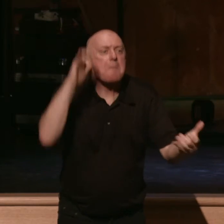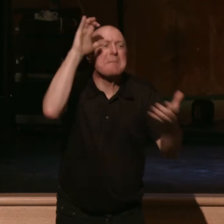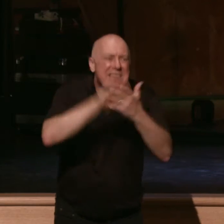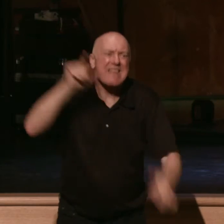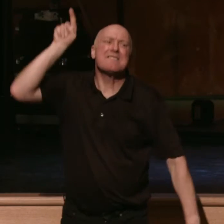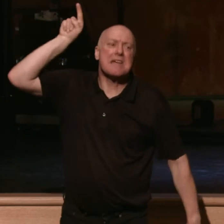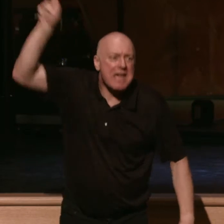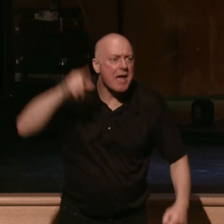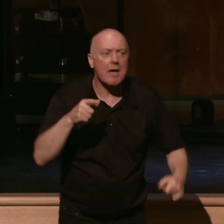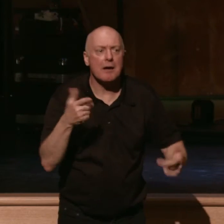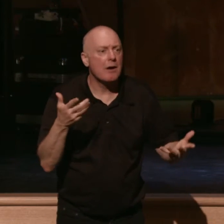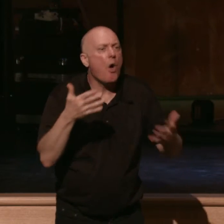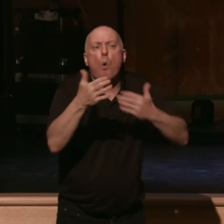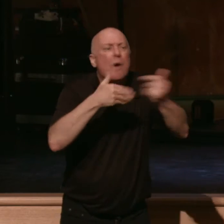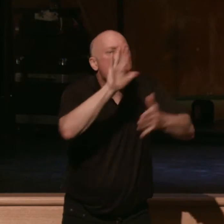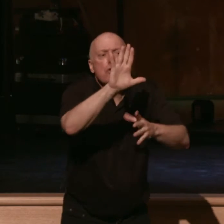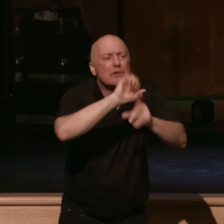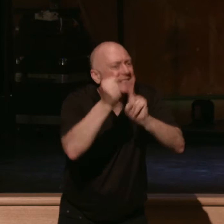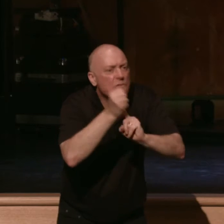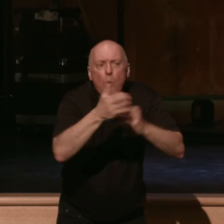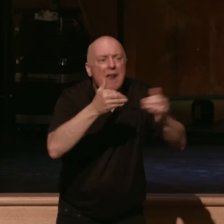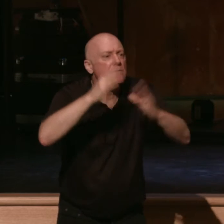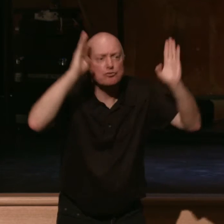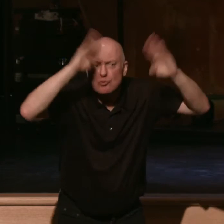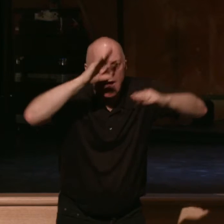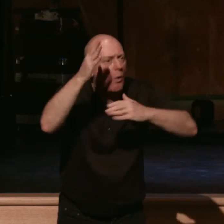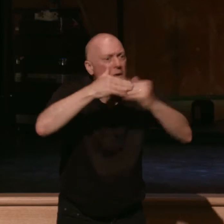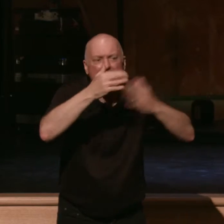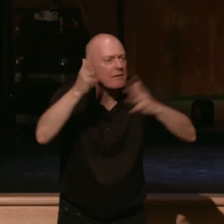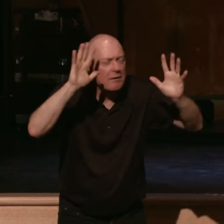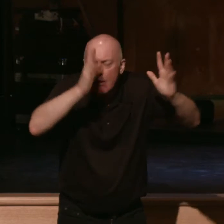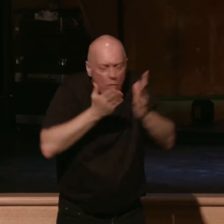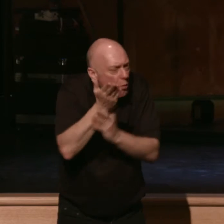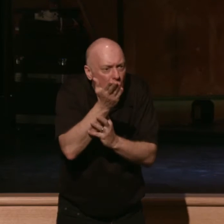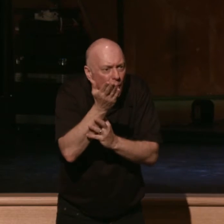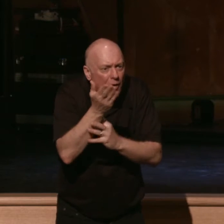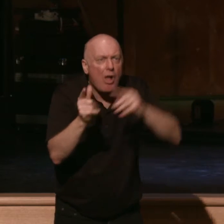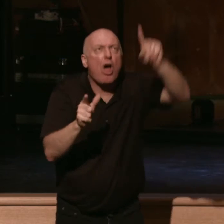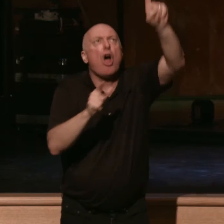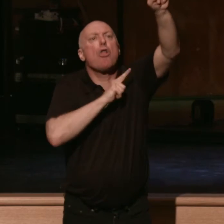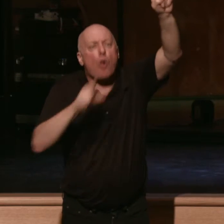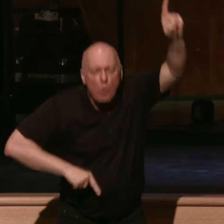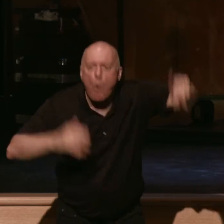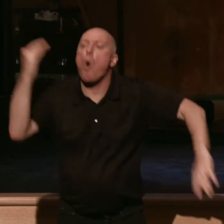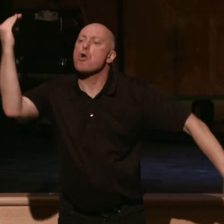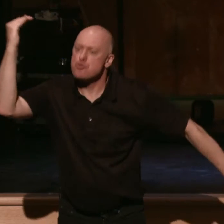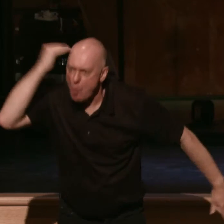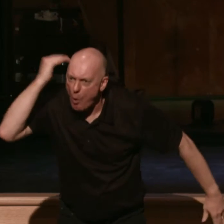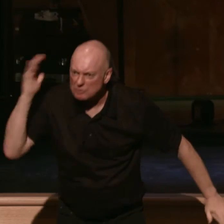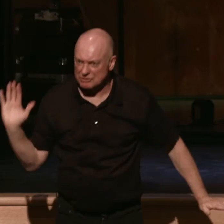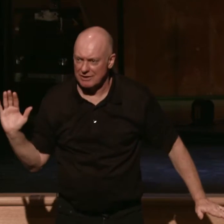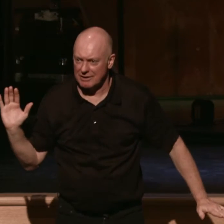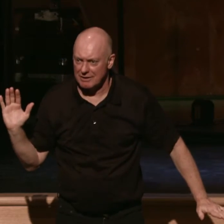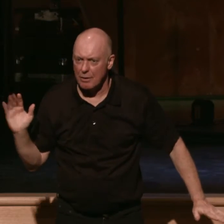Whatever the affliction, whatever the trial, whatever the difficulty, the Lord knows what you're going through.